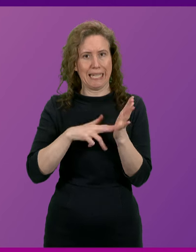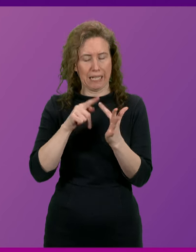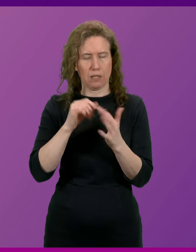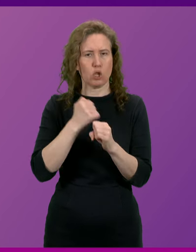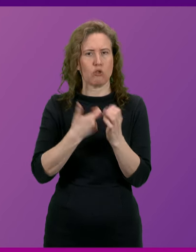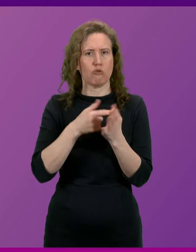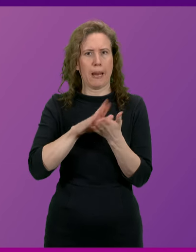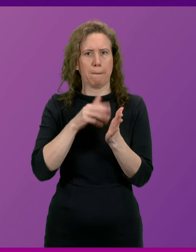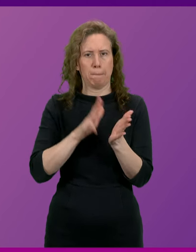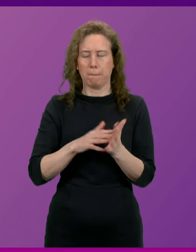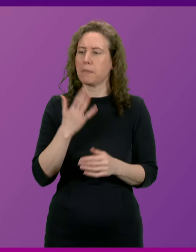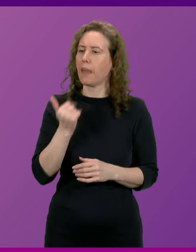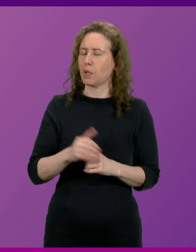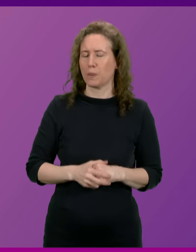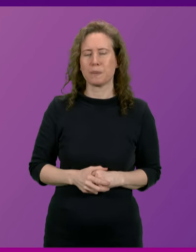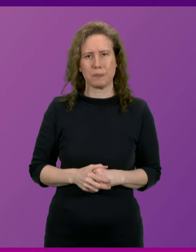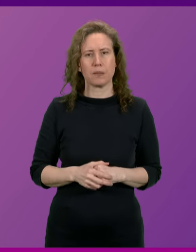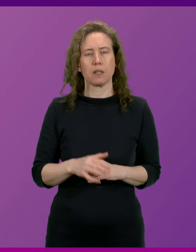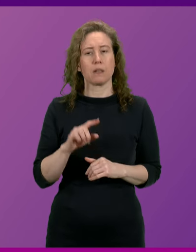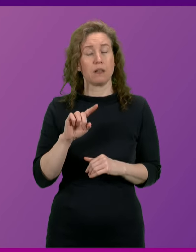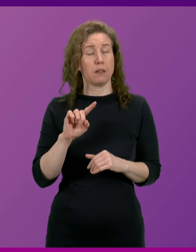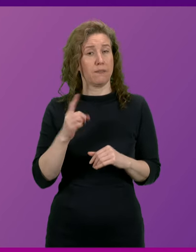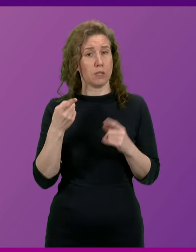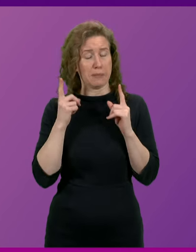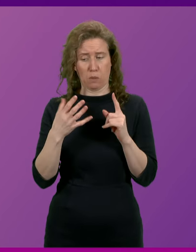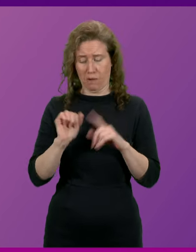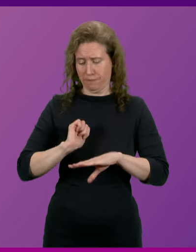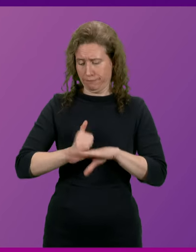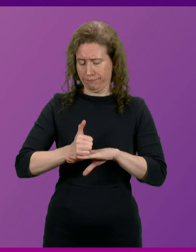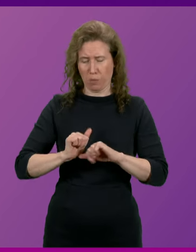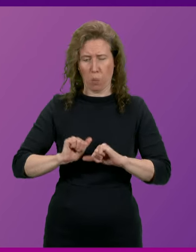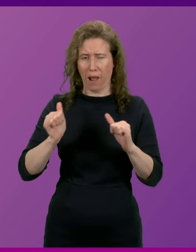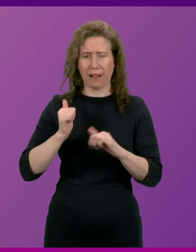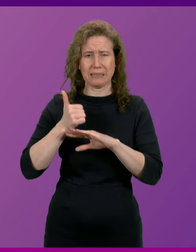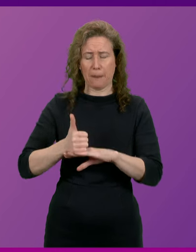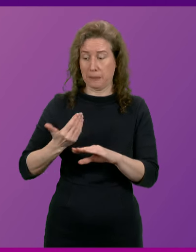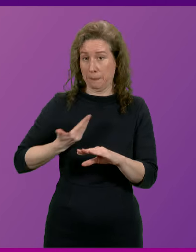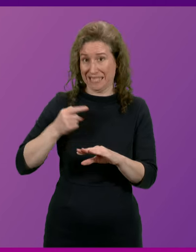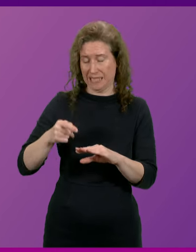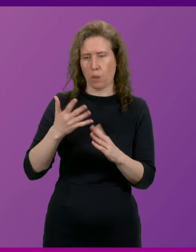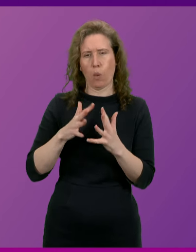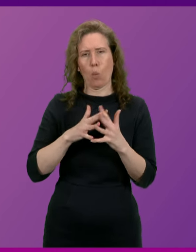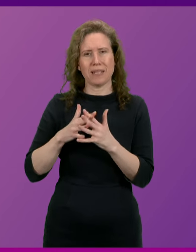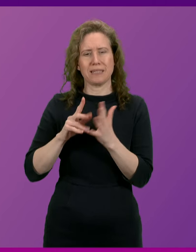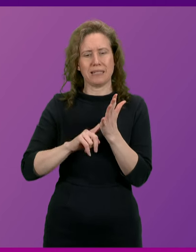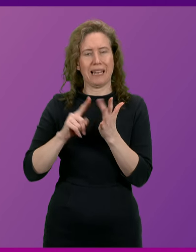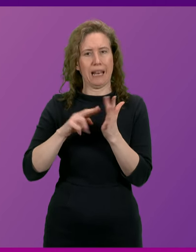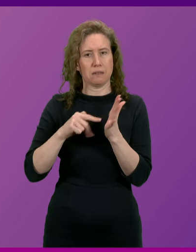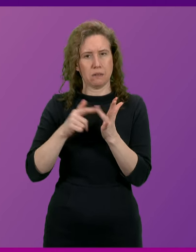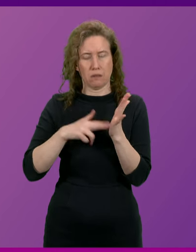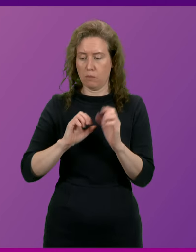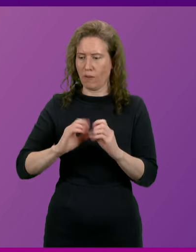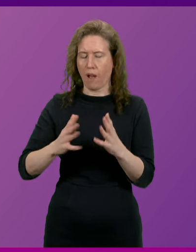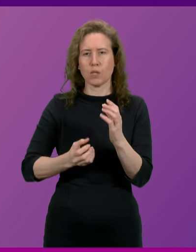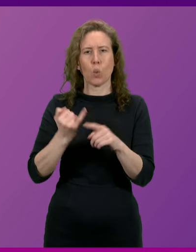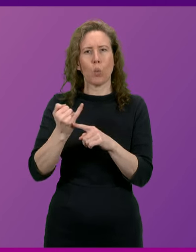Thank you very much, President and Officer. First Minister, there is a well-established business in West Linton supplying log burning stoves and accessories.